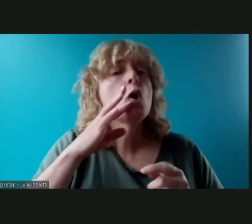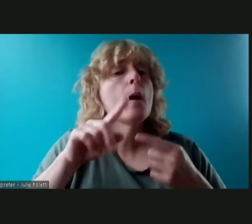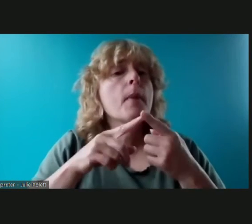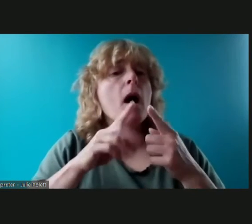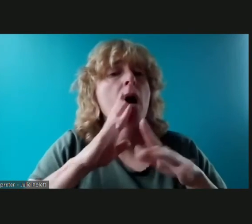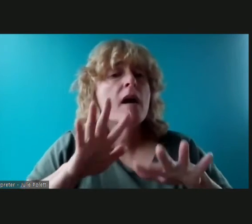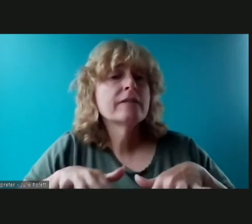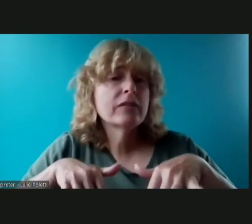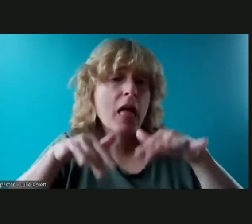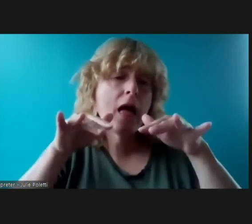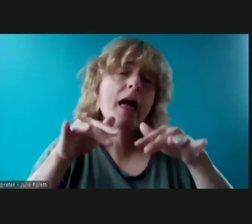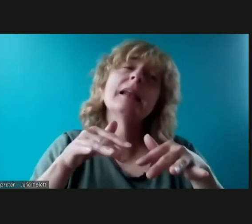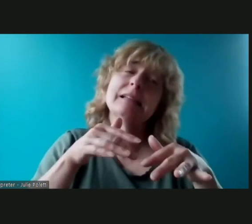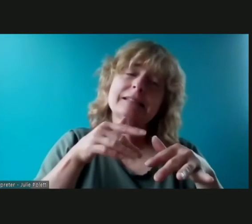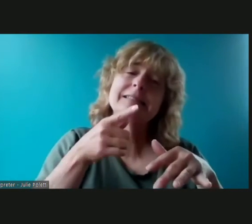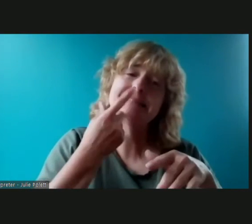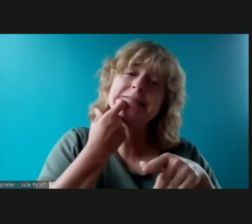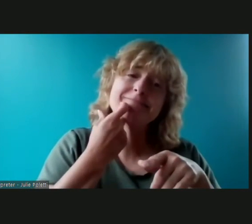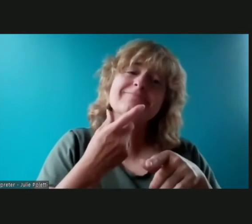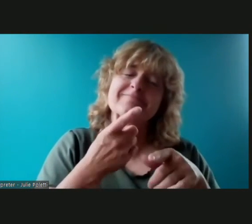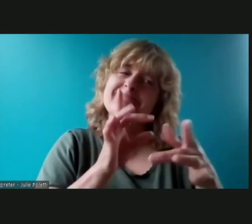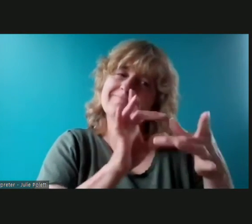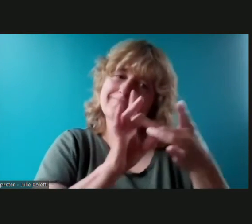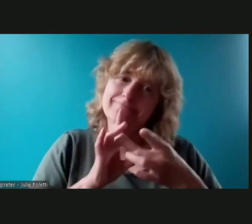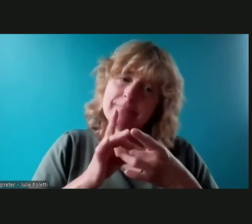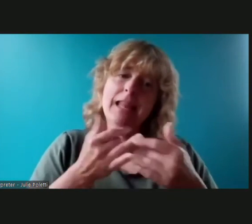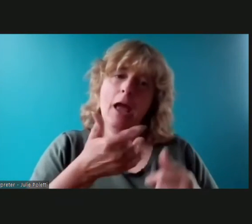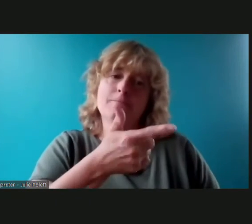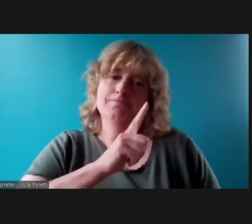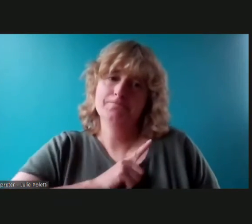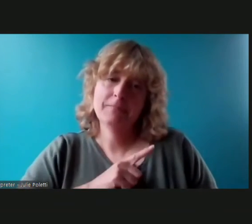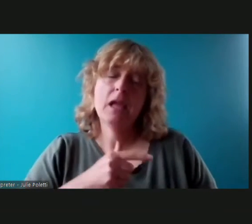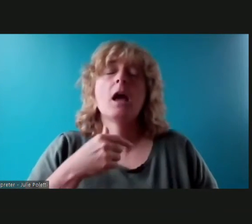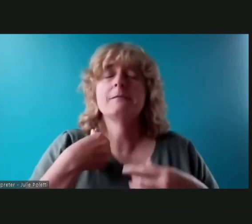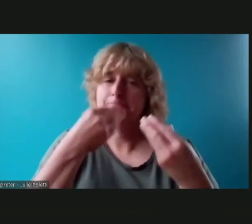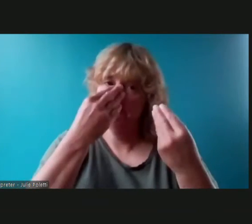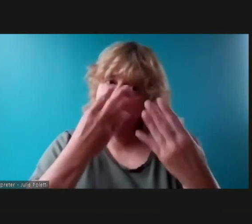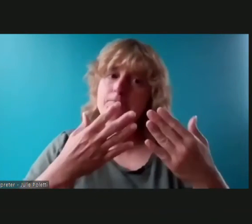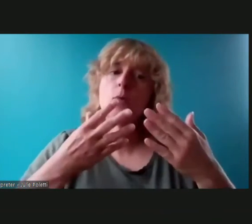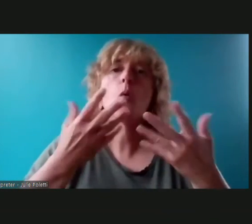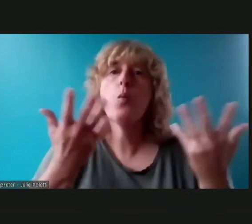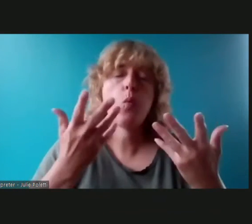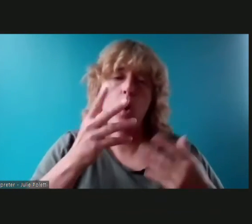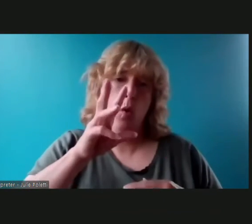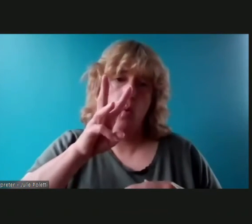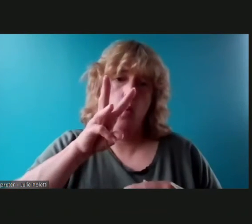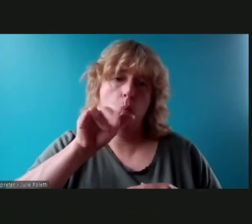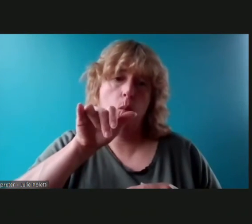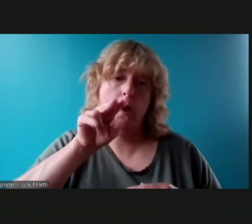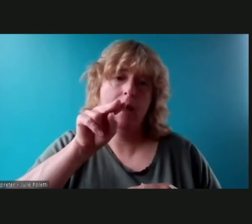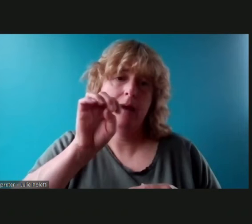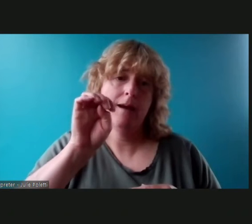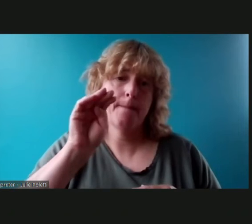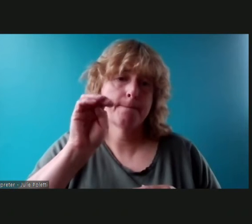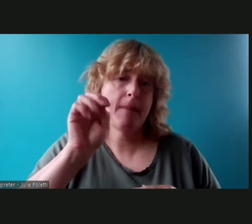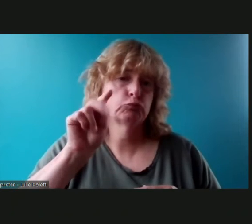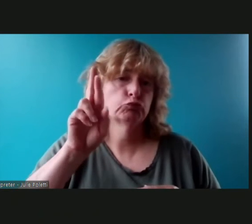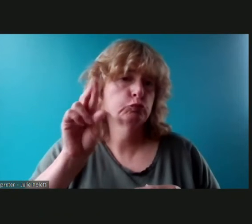i just want to mention what way how wayne metro is taking action so wayne metro community action agency has